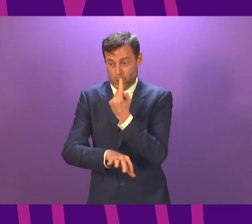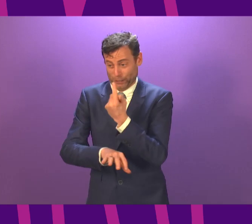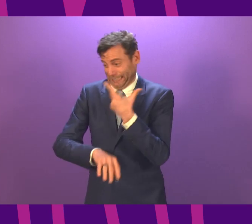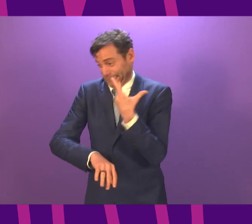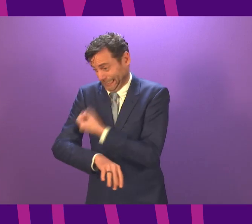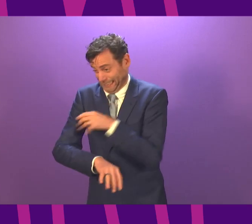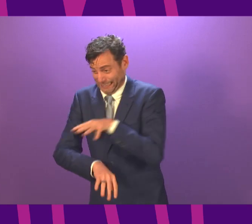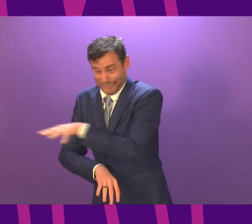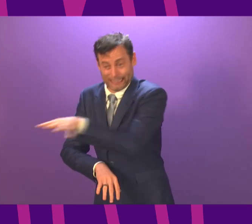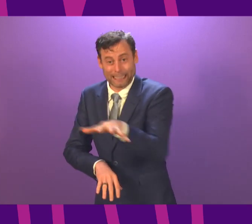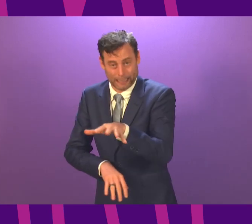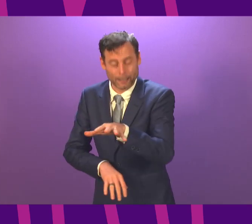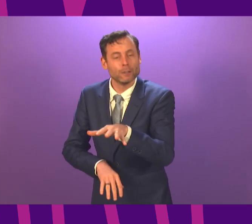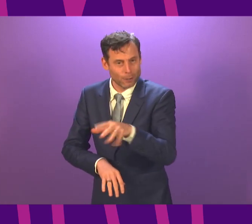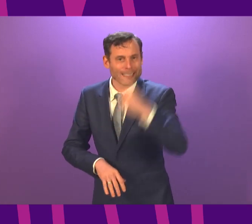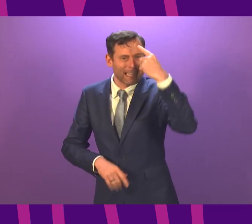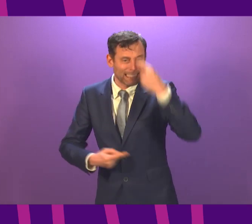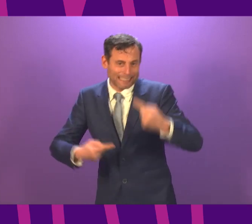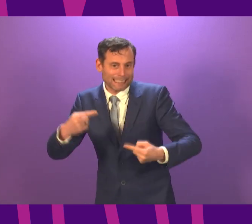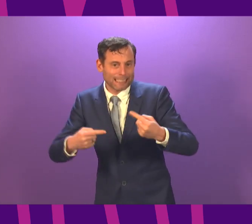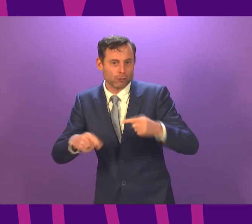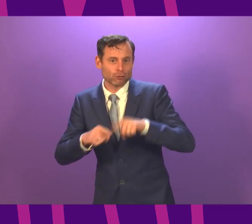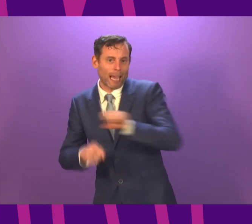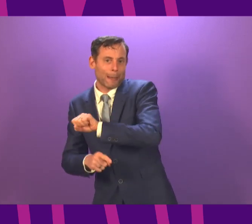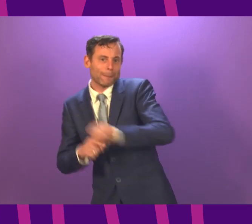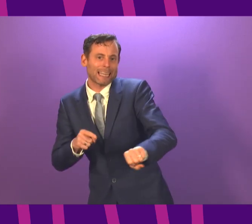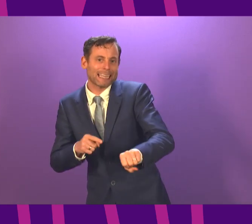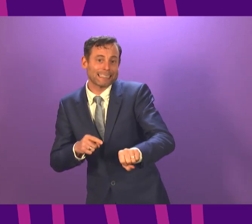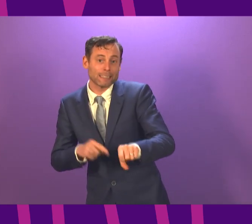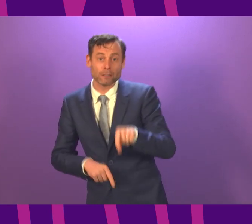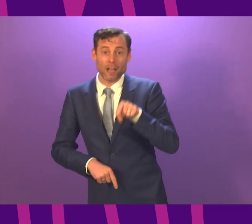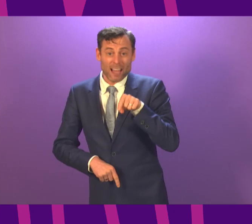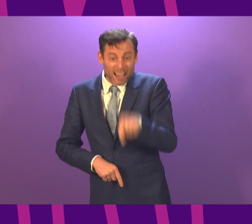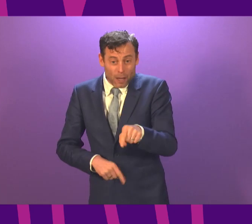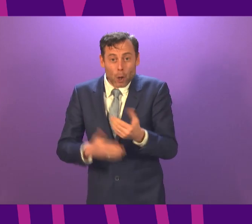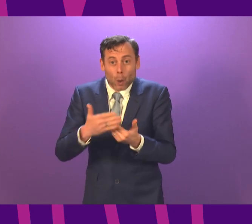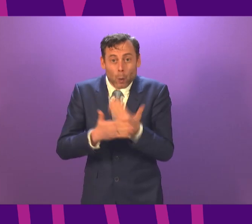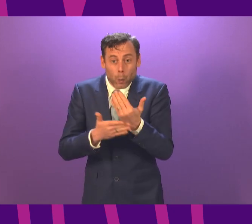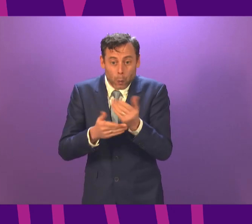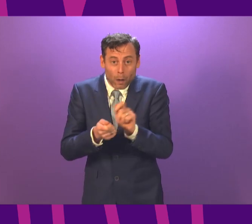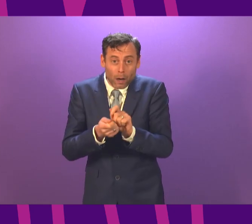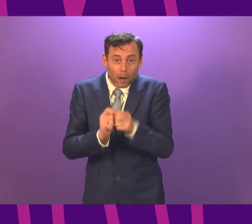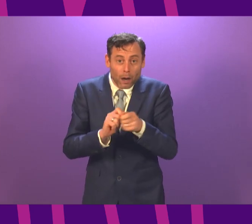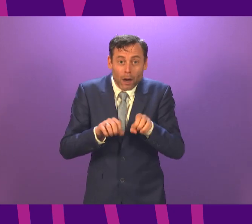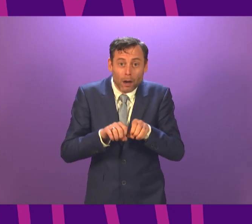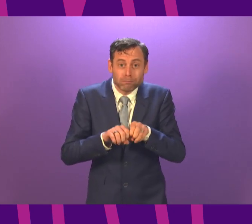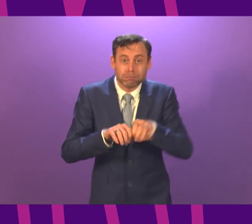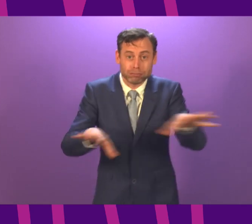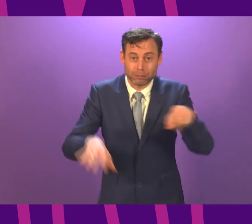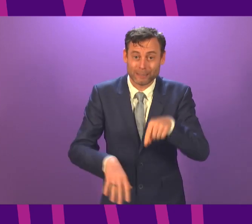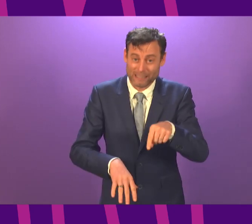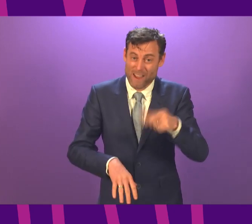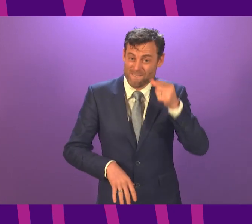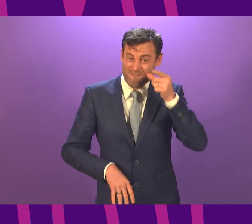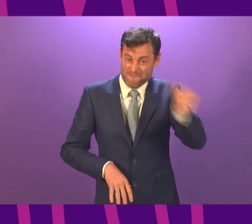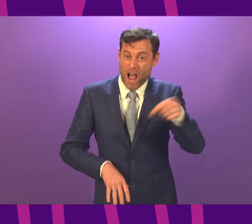lane is the virus, which as a result of this new variant has just learned to run much faster and has most definitely picked